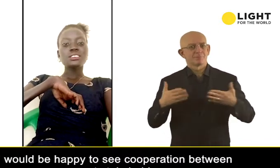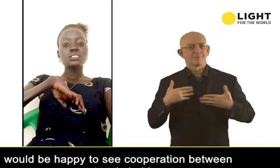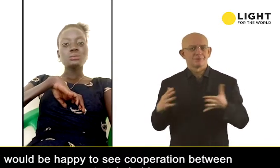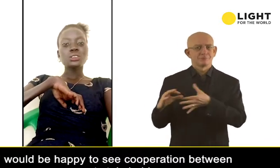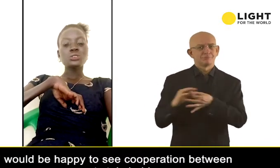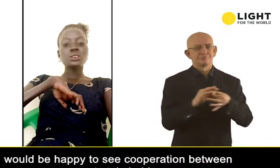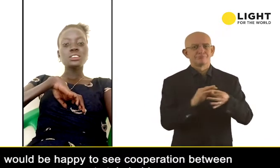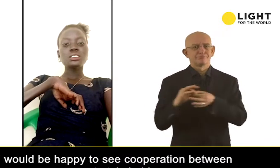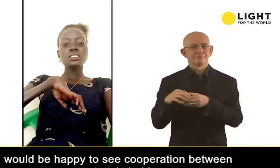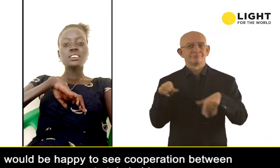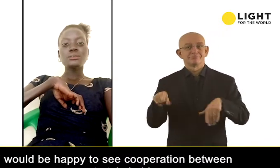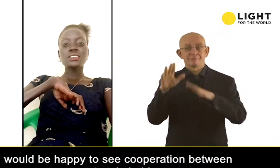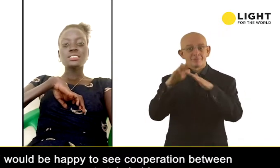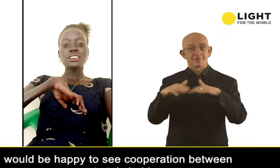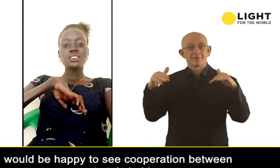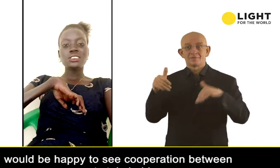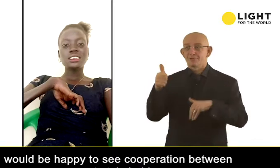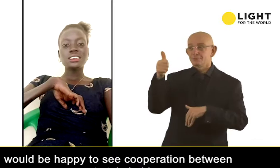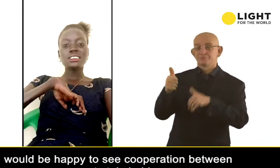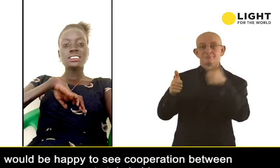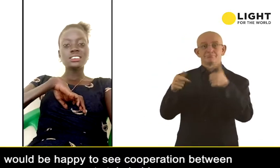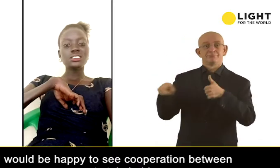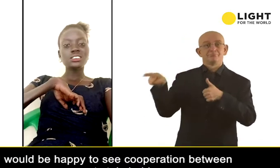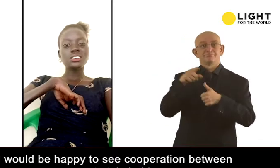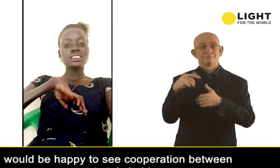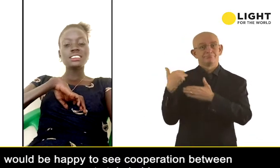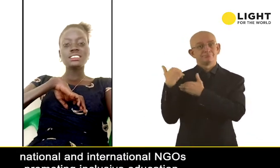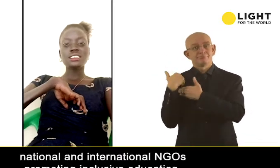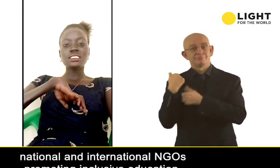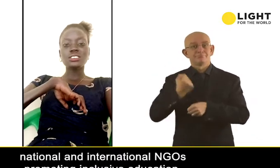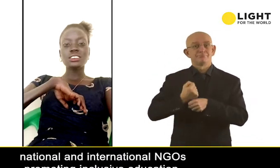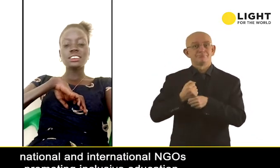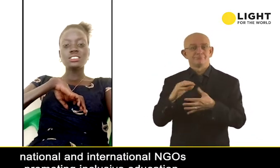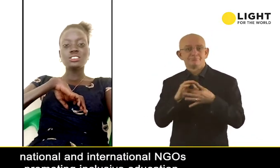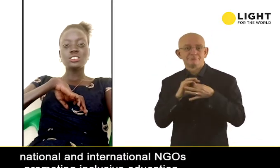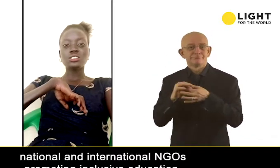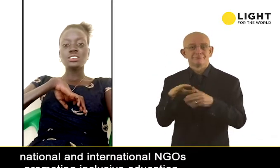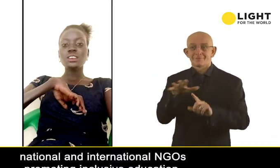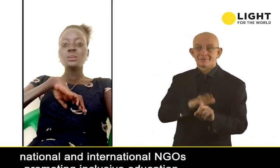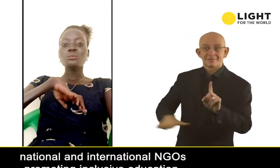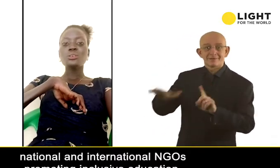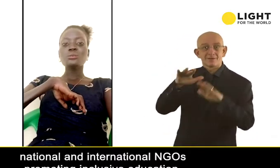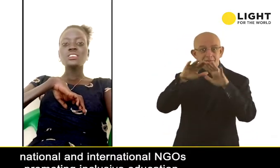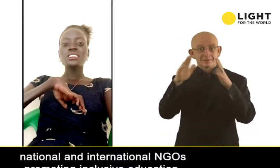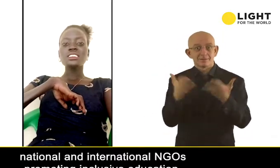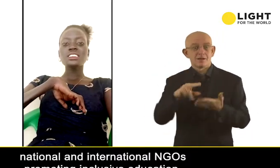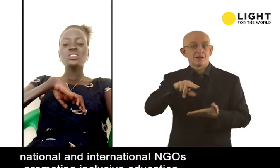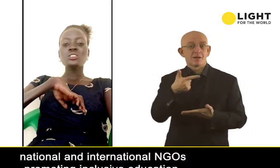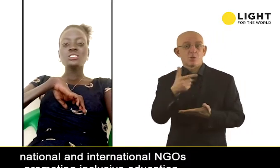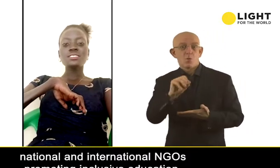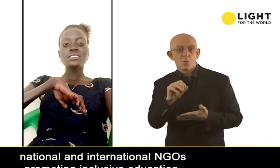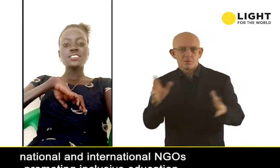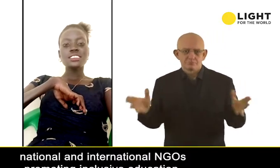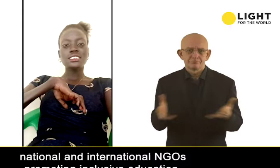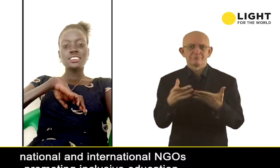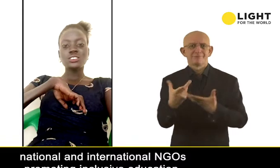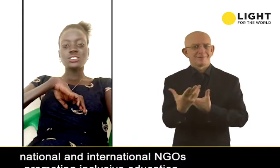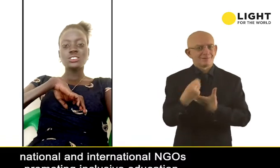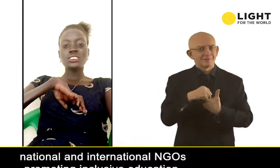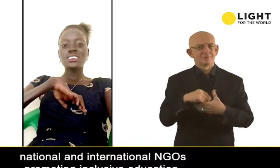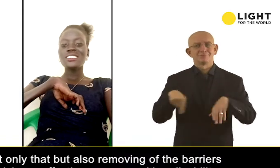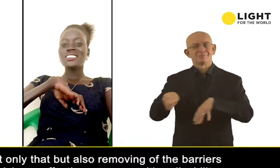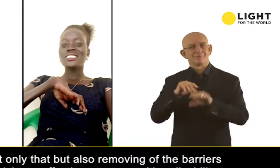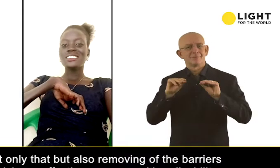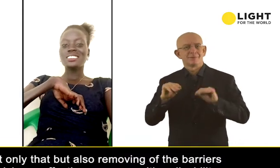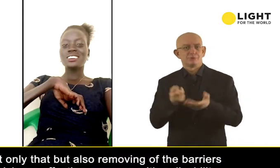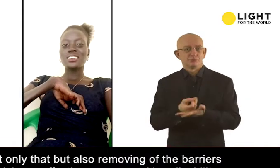cooperation between government stakeholders, national and international NGOs promoting inclusive education,